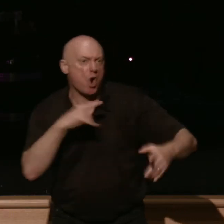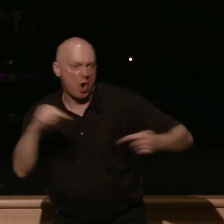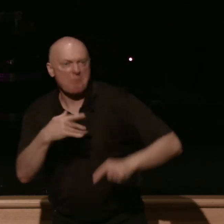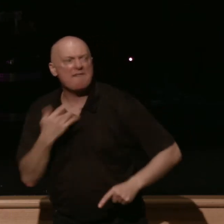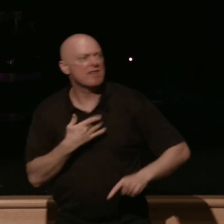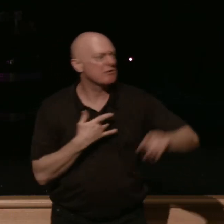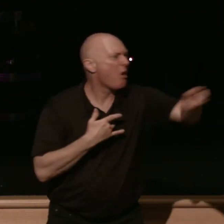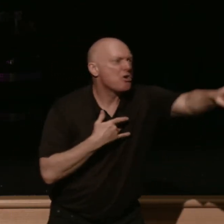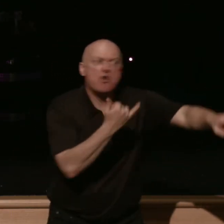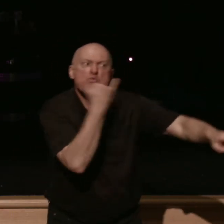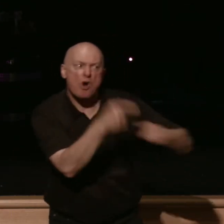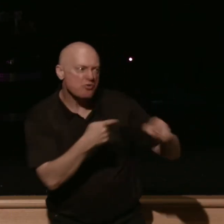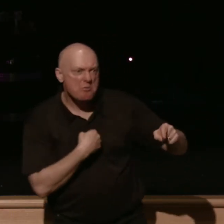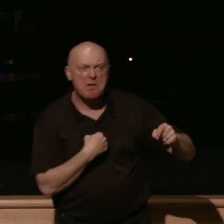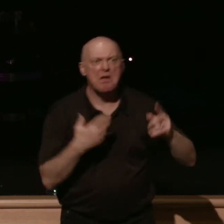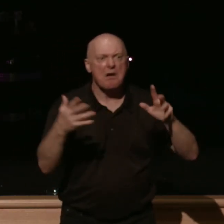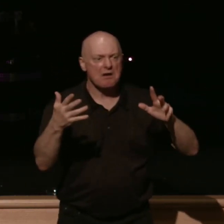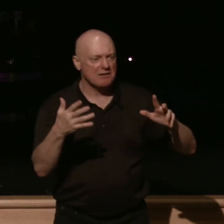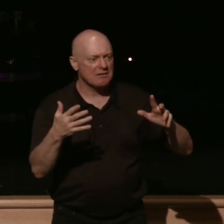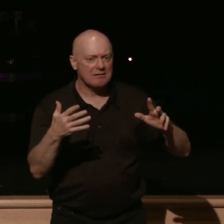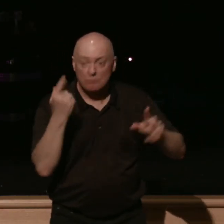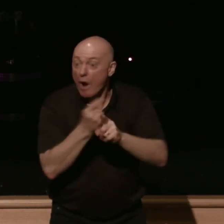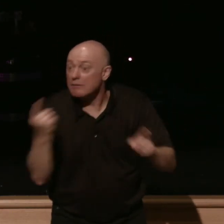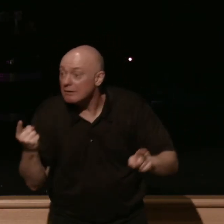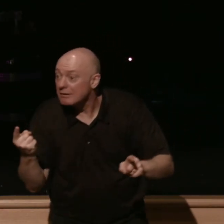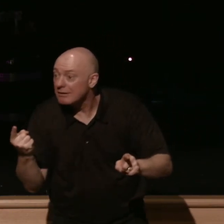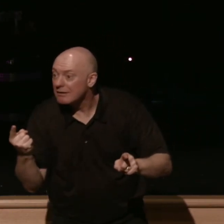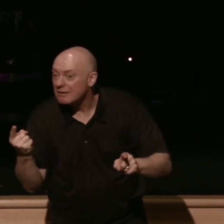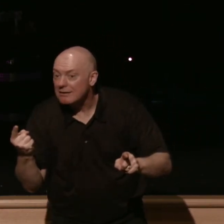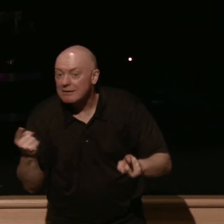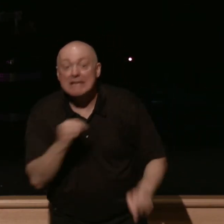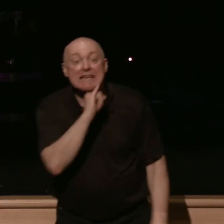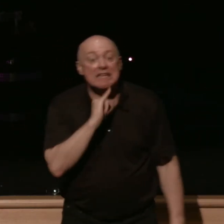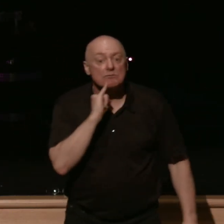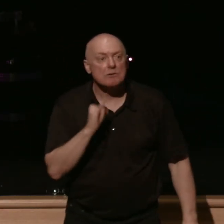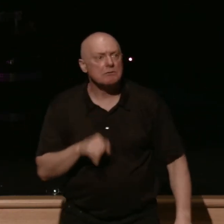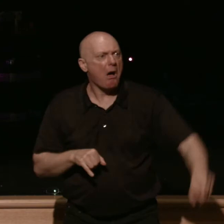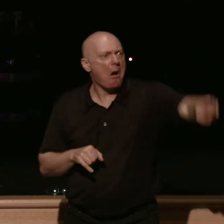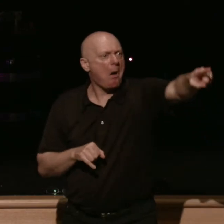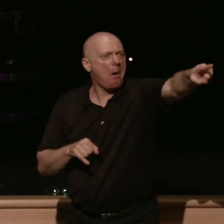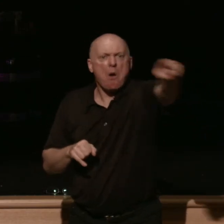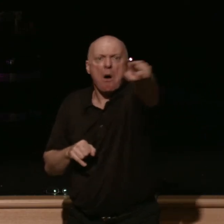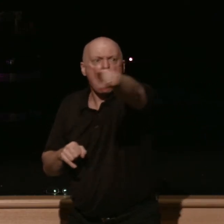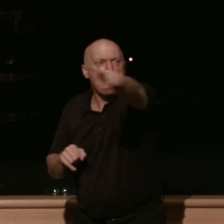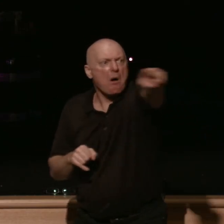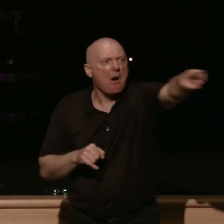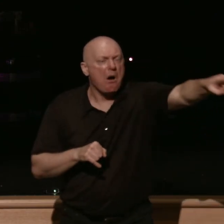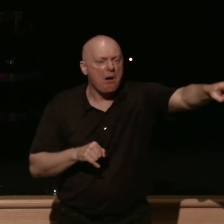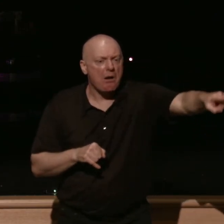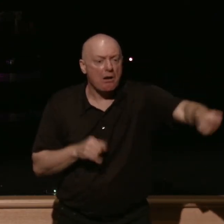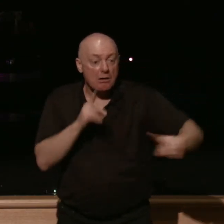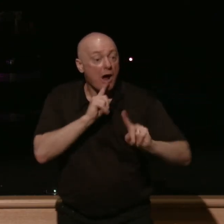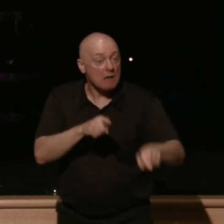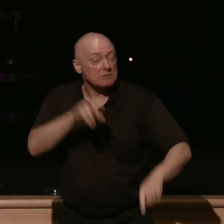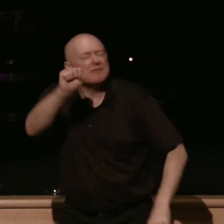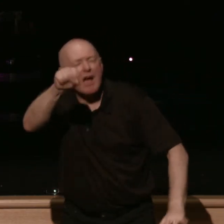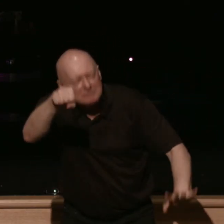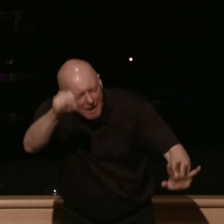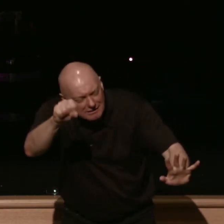you've wrong horizontal justice is what we're thinking about that's what the israelites are thinking about too and god answers yeah i'll come just i'll bring justice